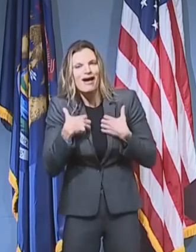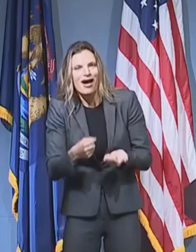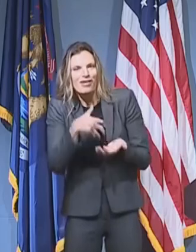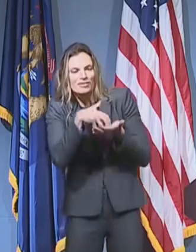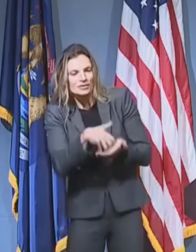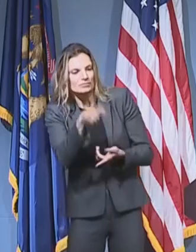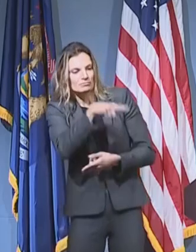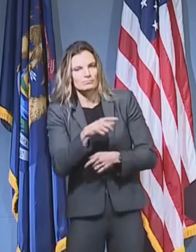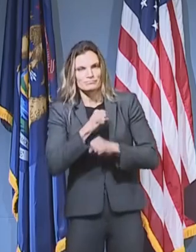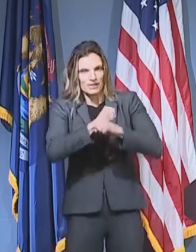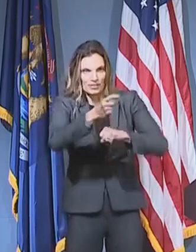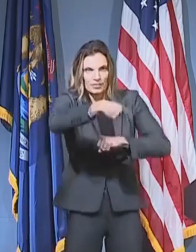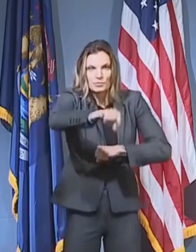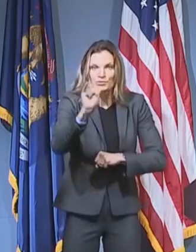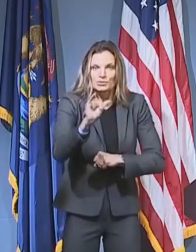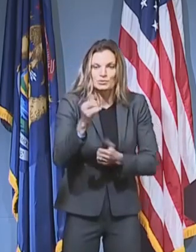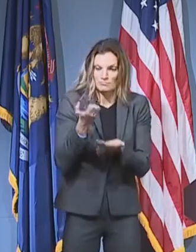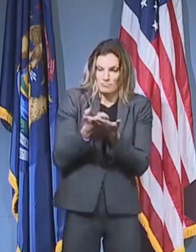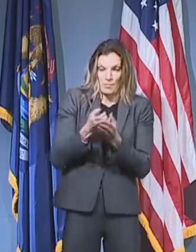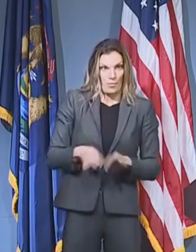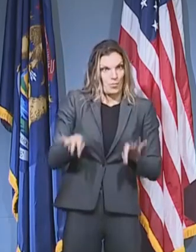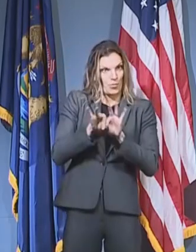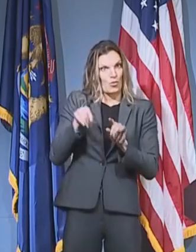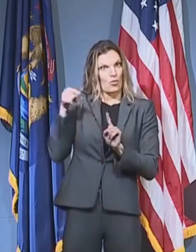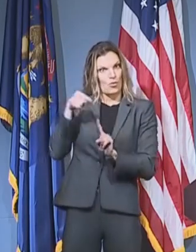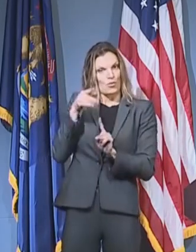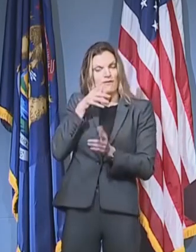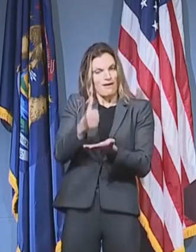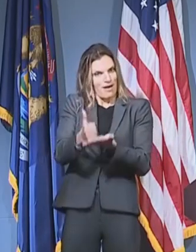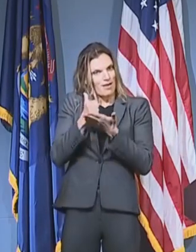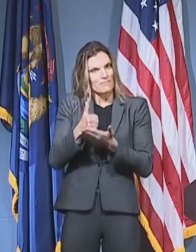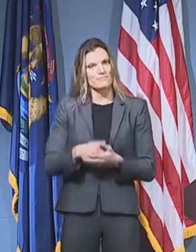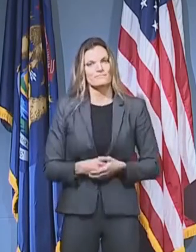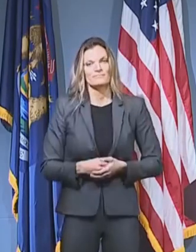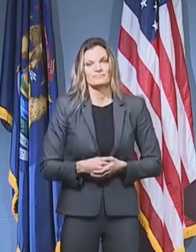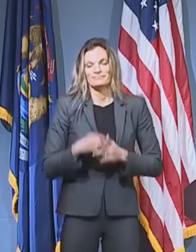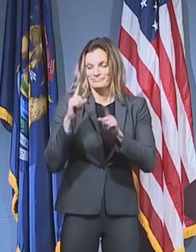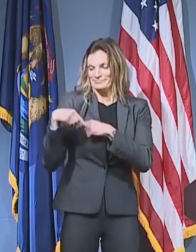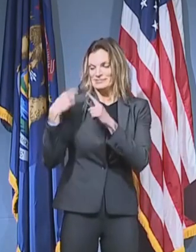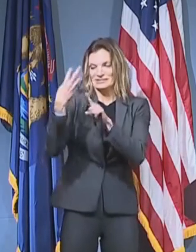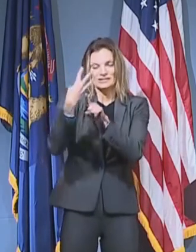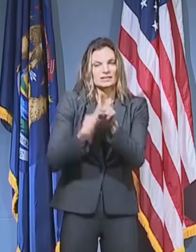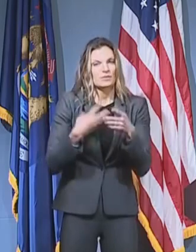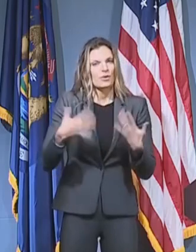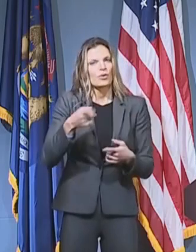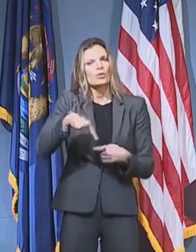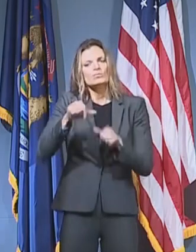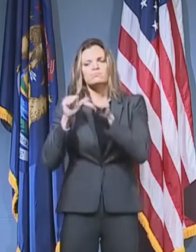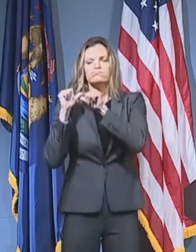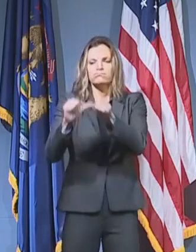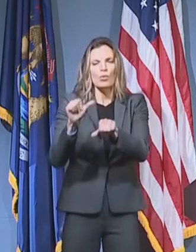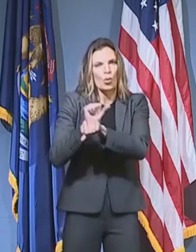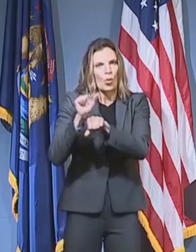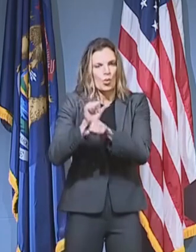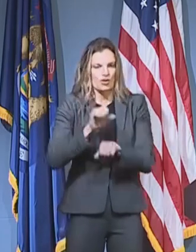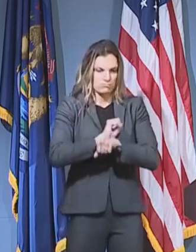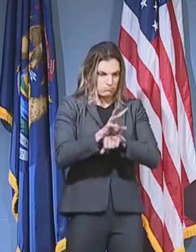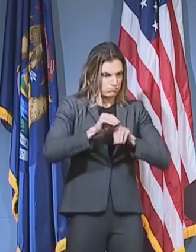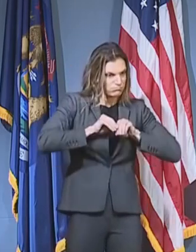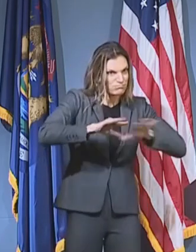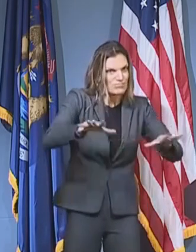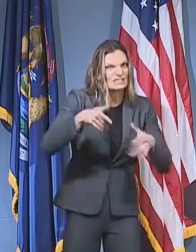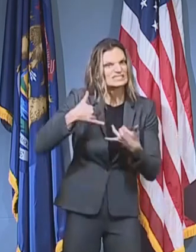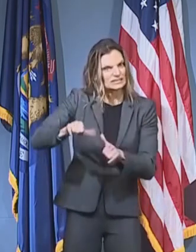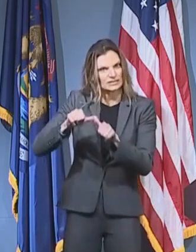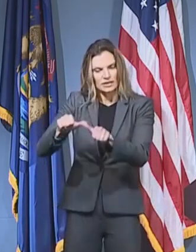past six months, Michiganders across the state have put their lives on the line every single day to protect others from this deadly